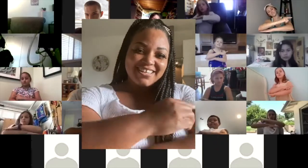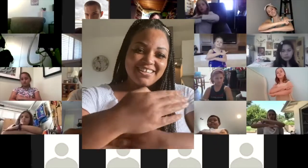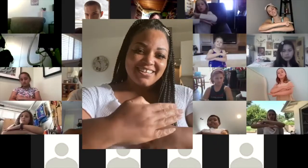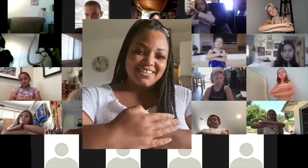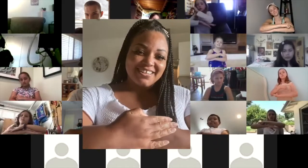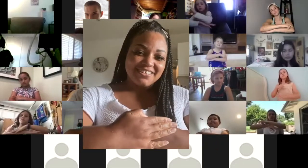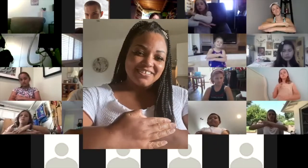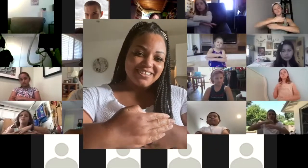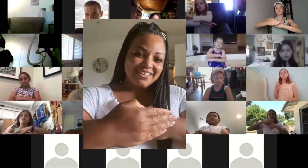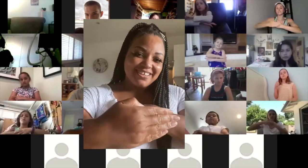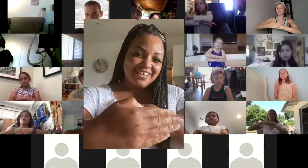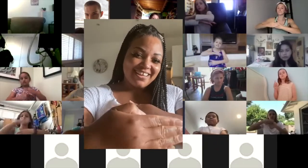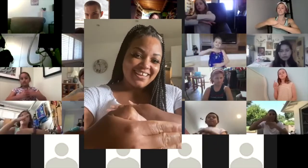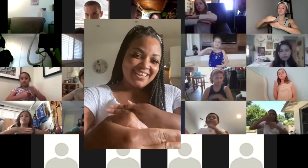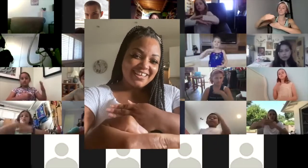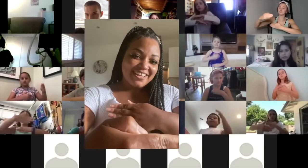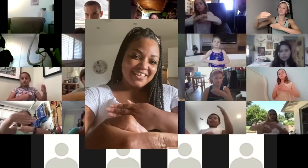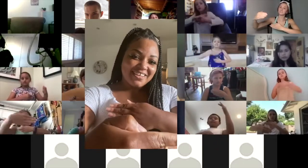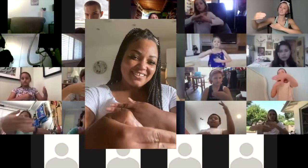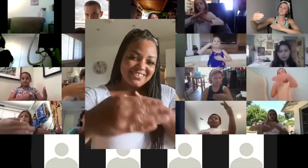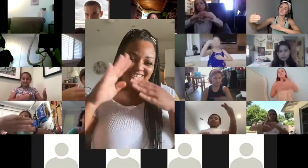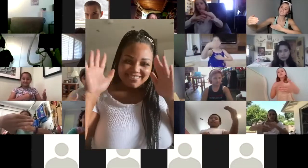Away Away Away Away